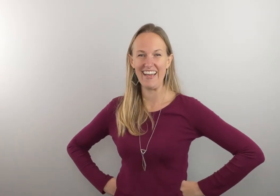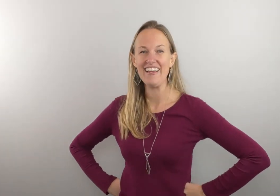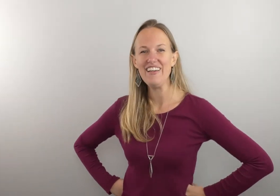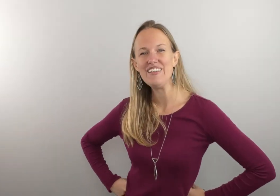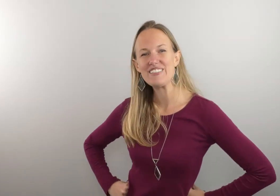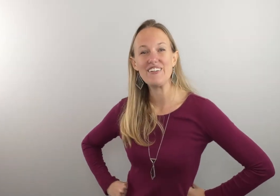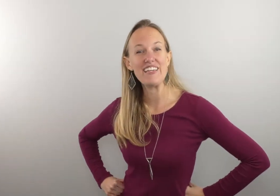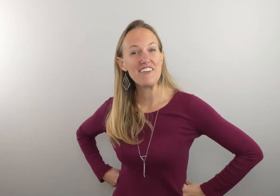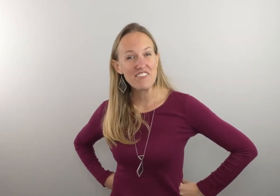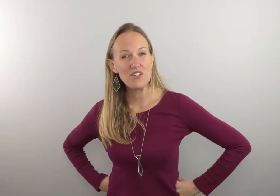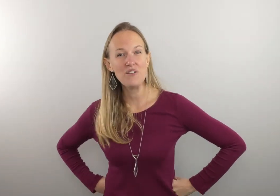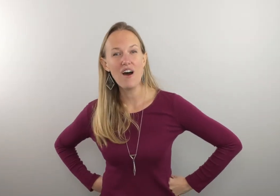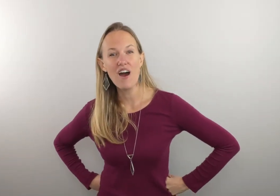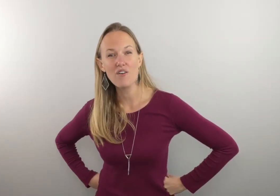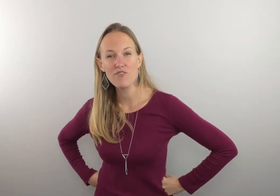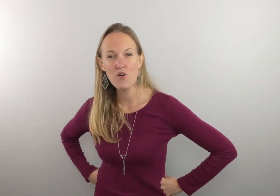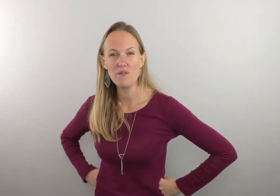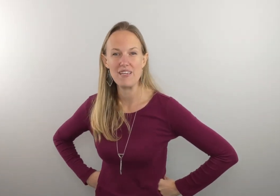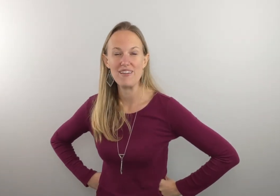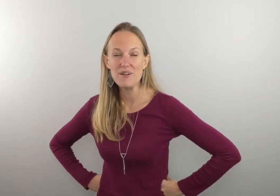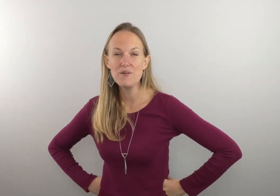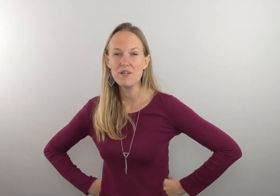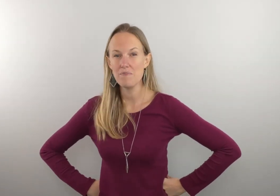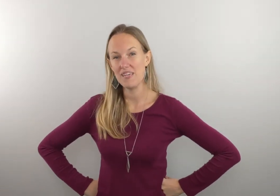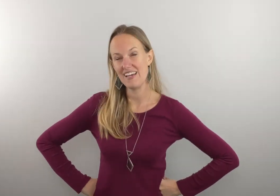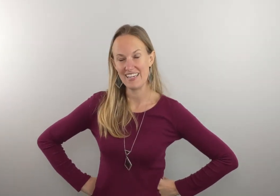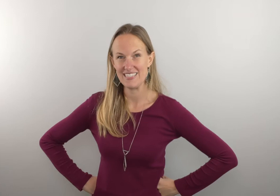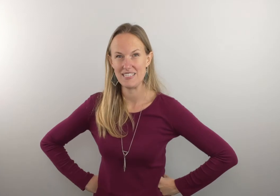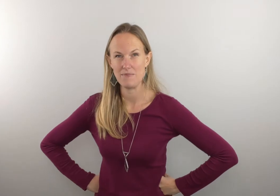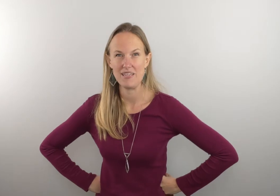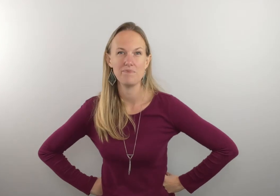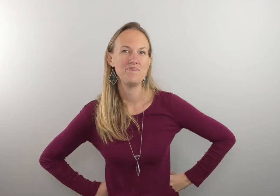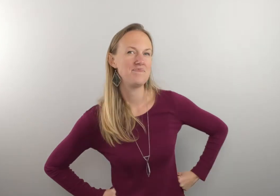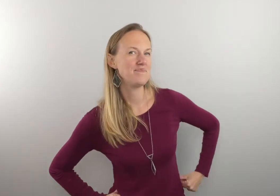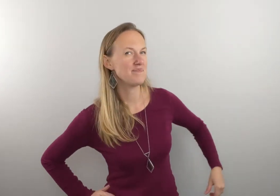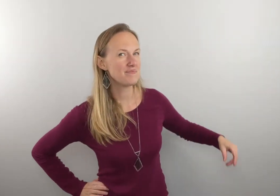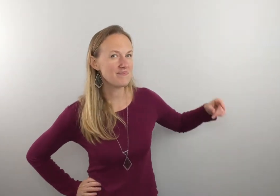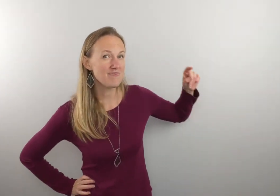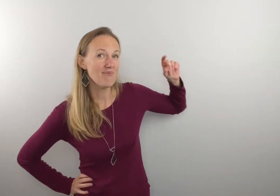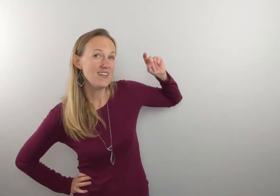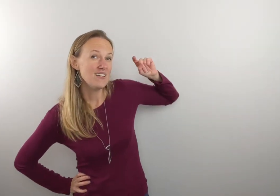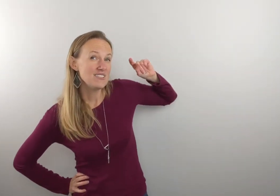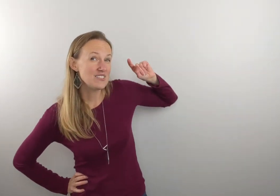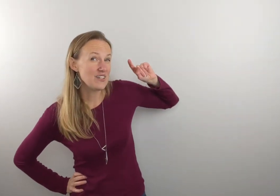so if you are for me who can be against me so